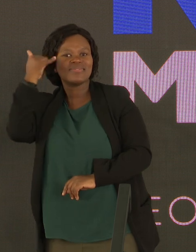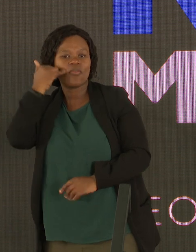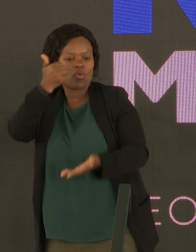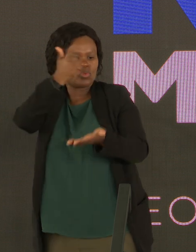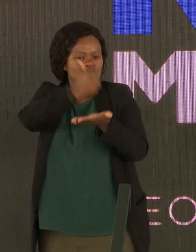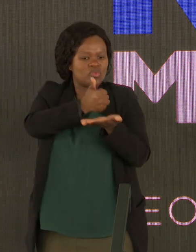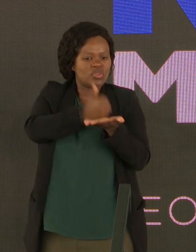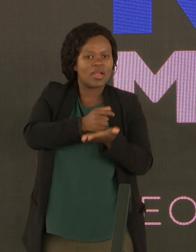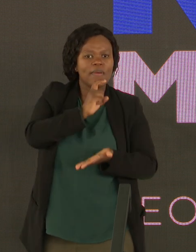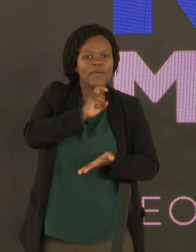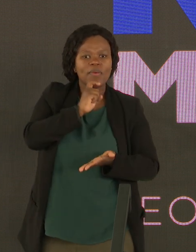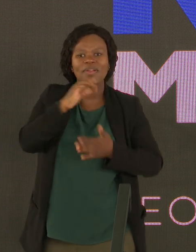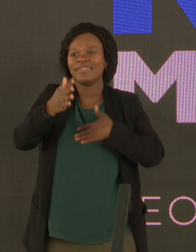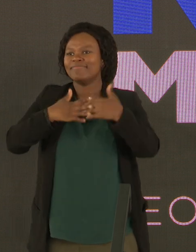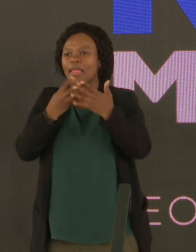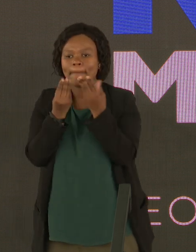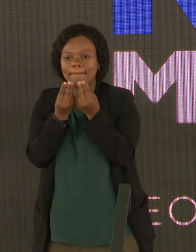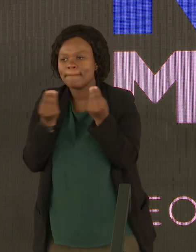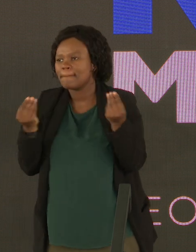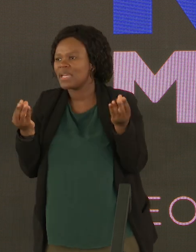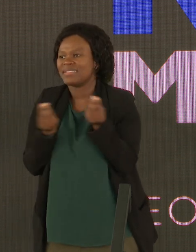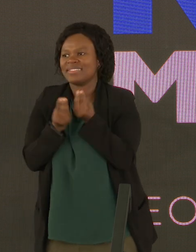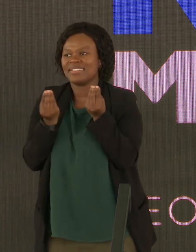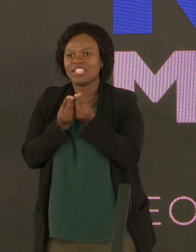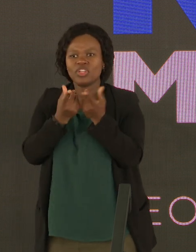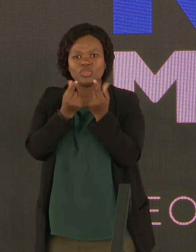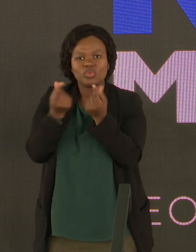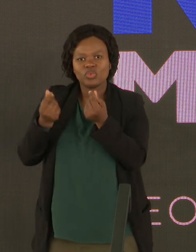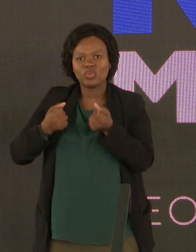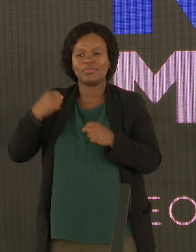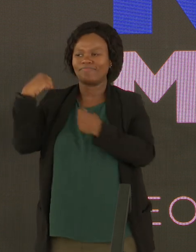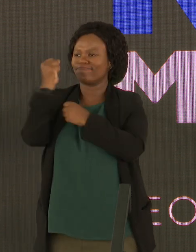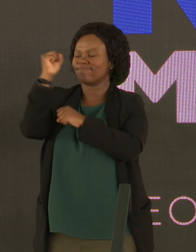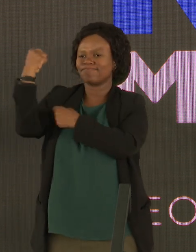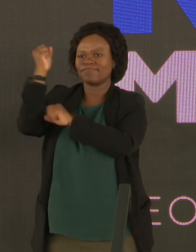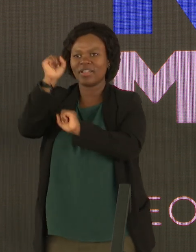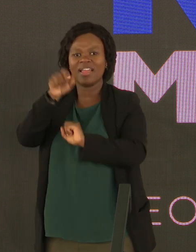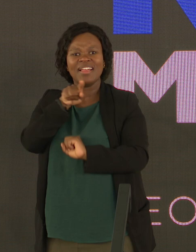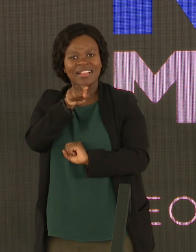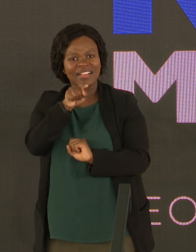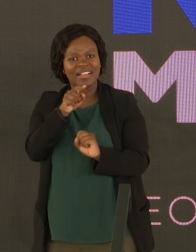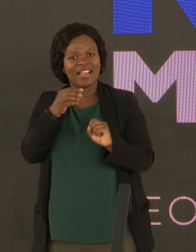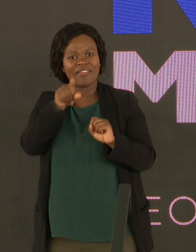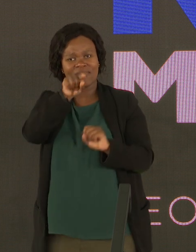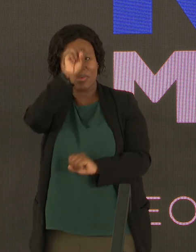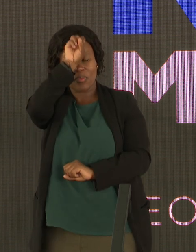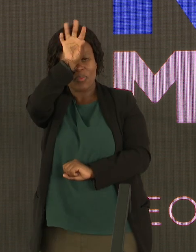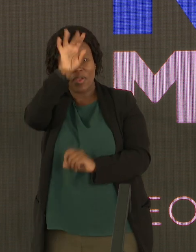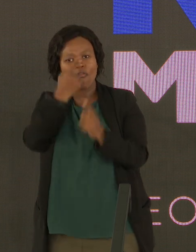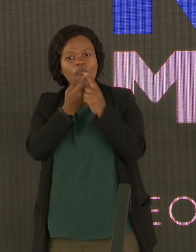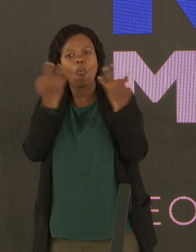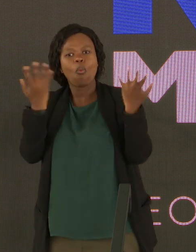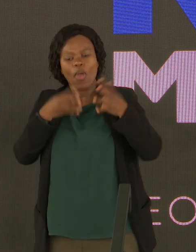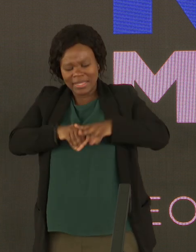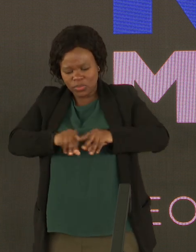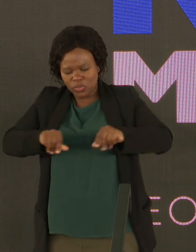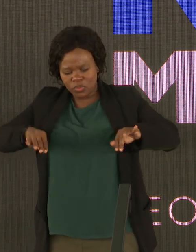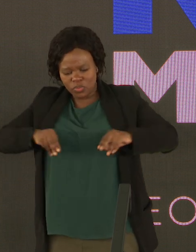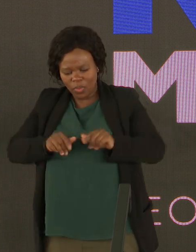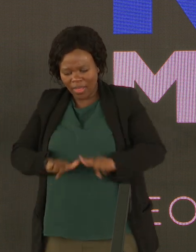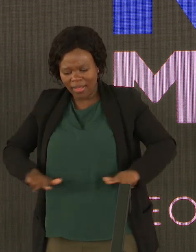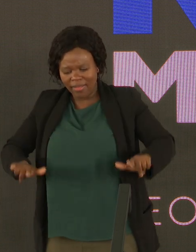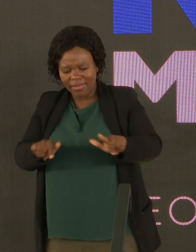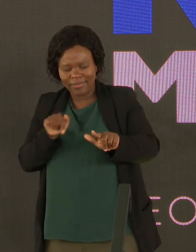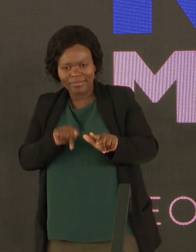every single material thing that is engineered, a lot of those minerals come from the soil that we stand on, right?